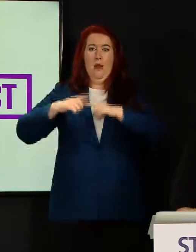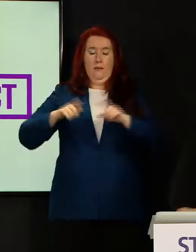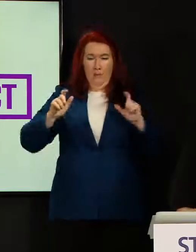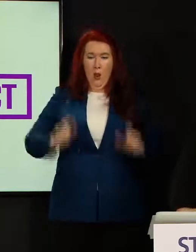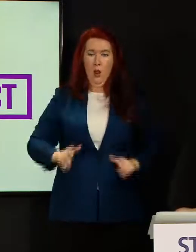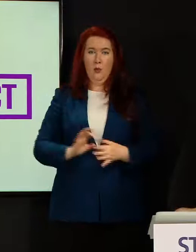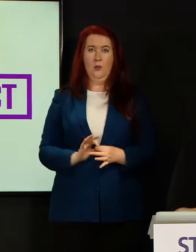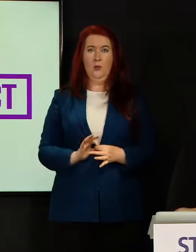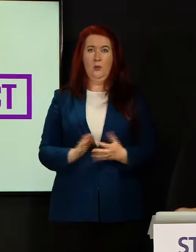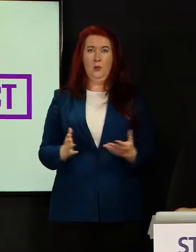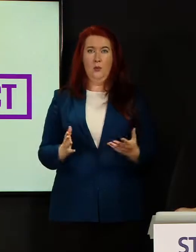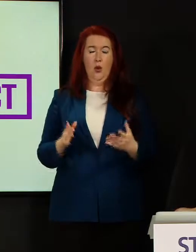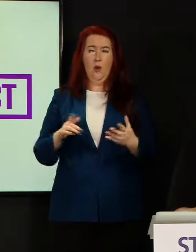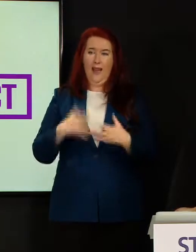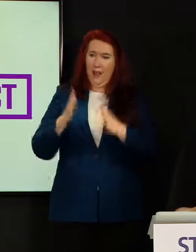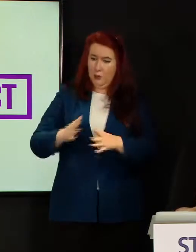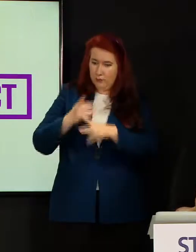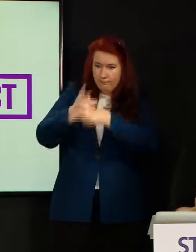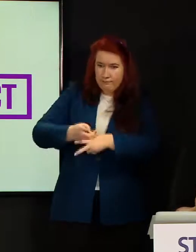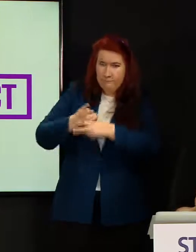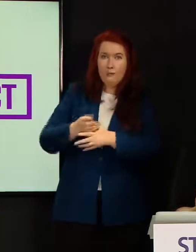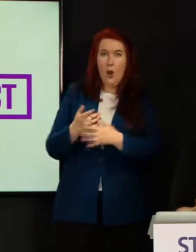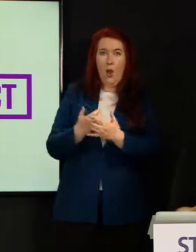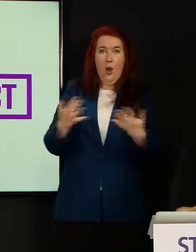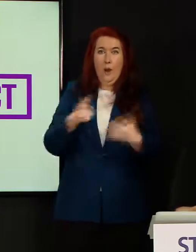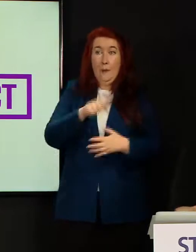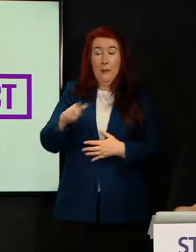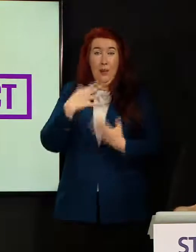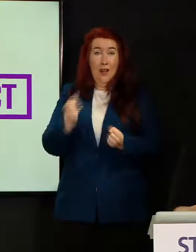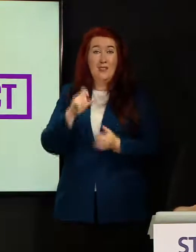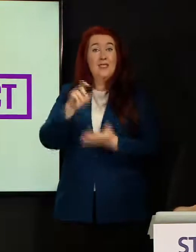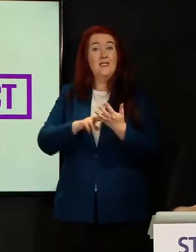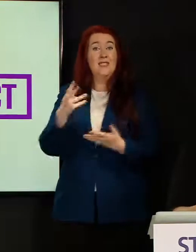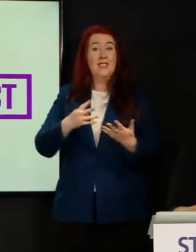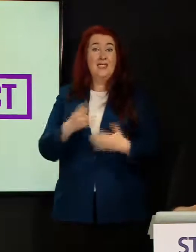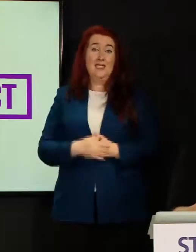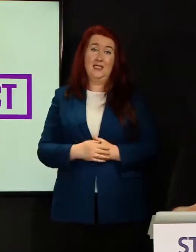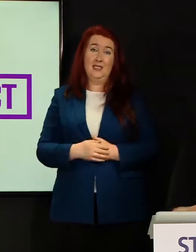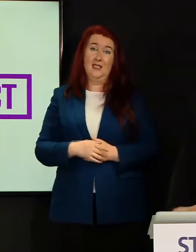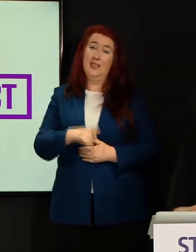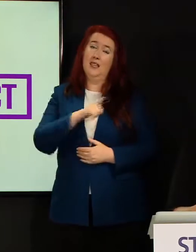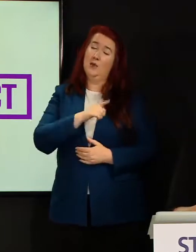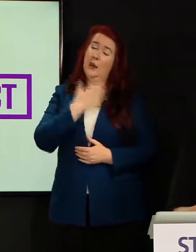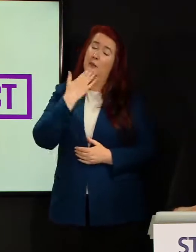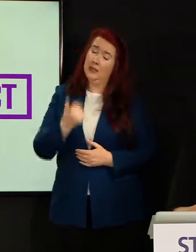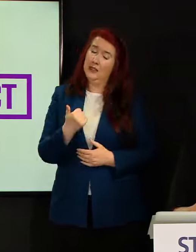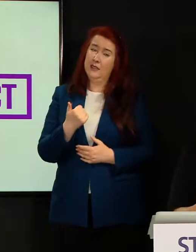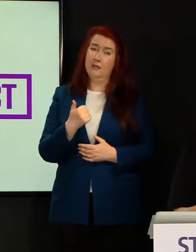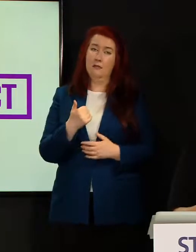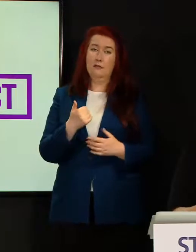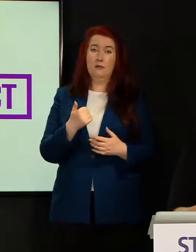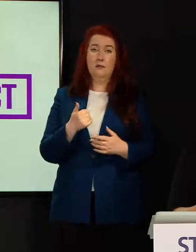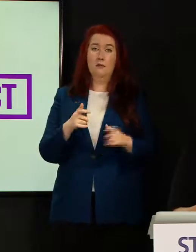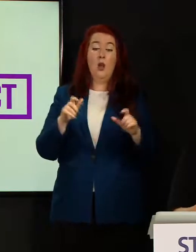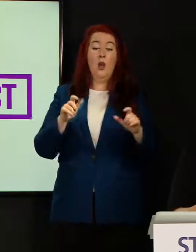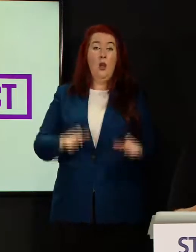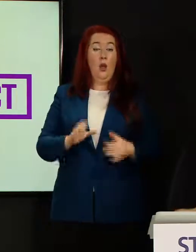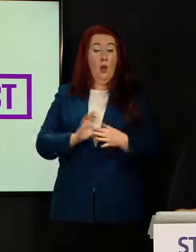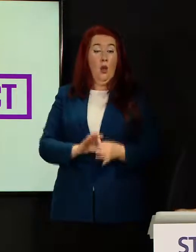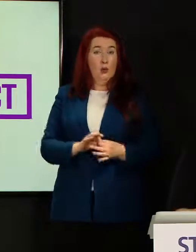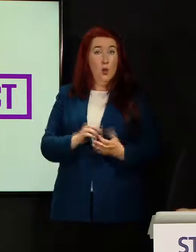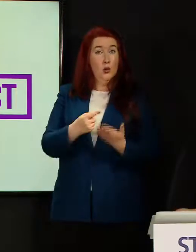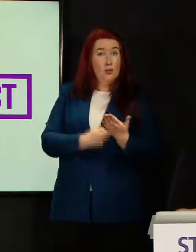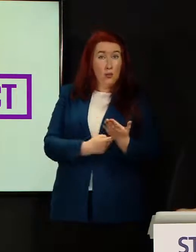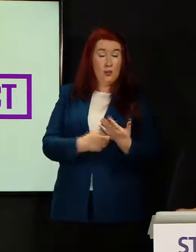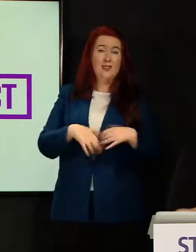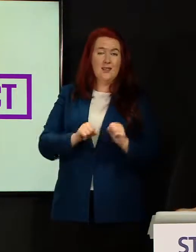to care for increasing numbers of people with COVID-19. So please, the lockdown is gently being eased.